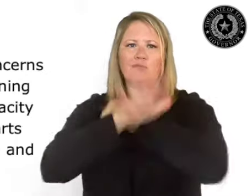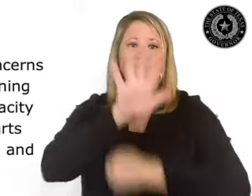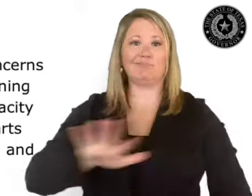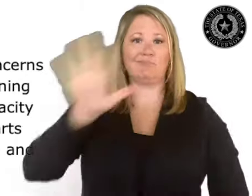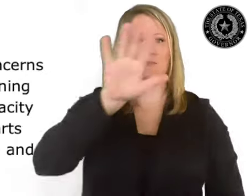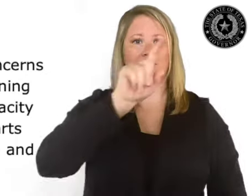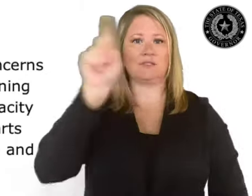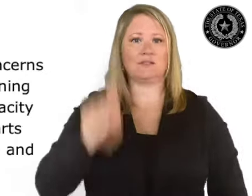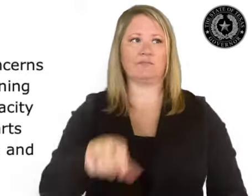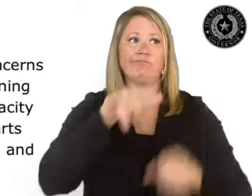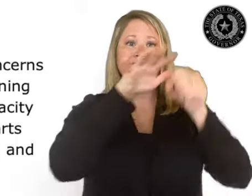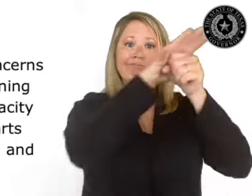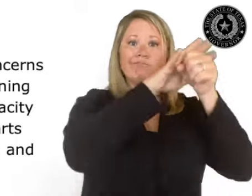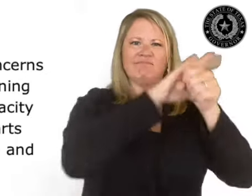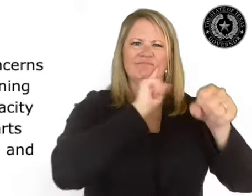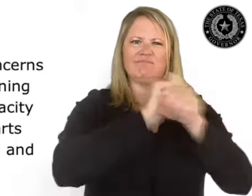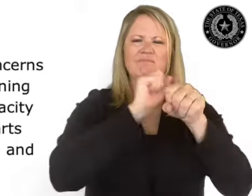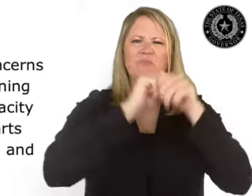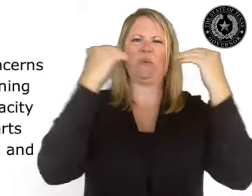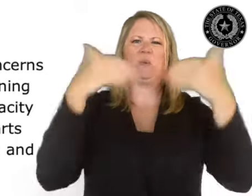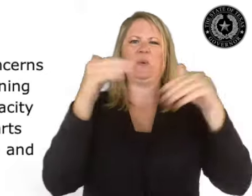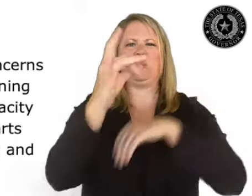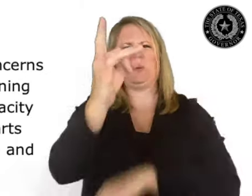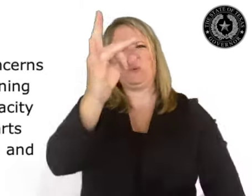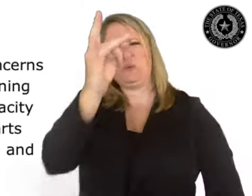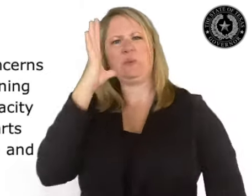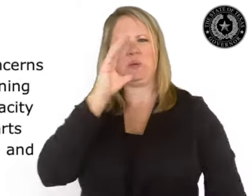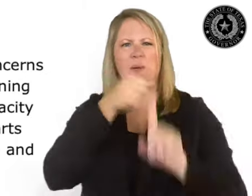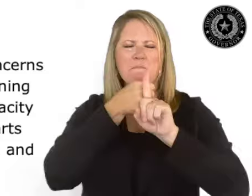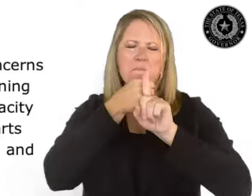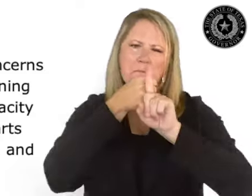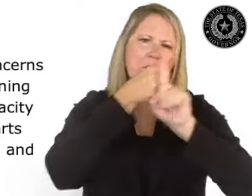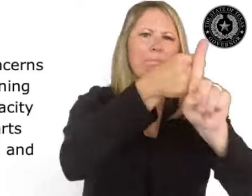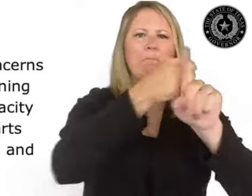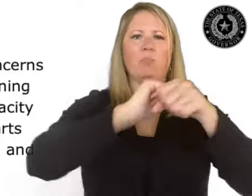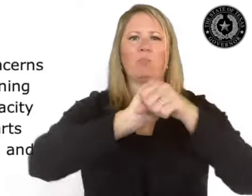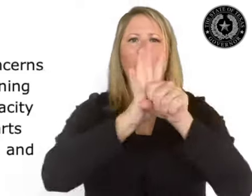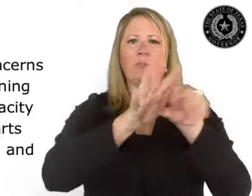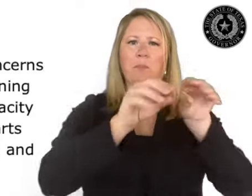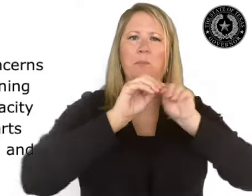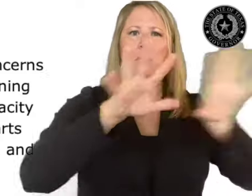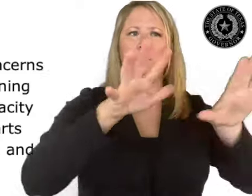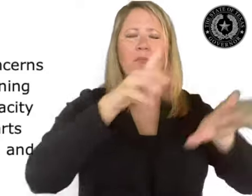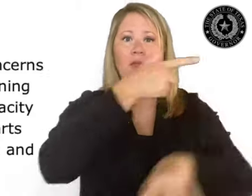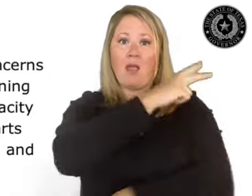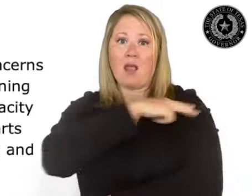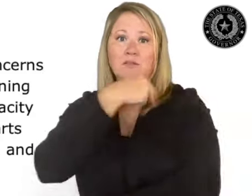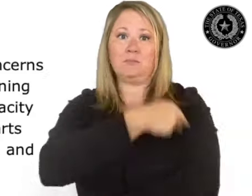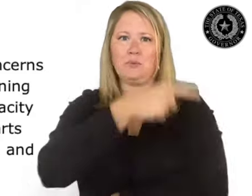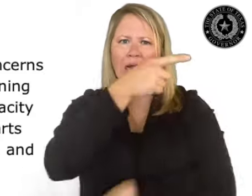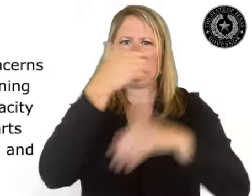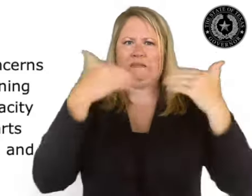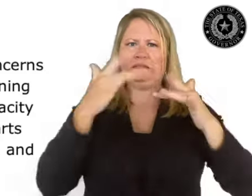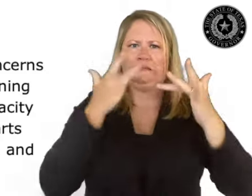capacity in certain parts of the state, and Whereas,